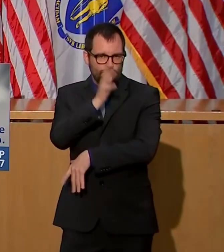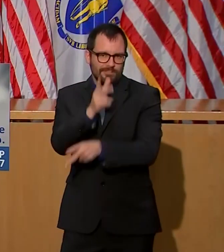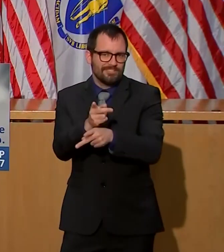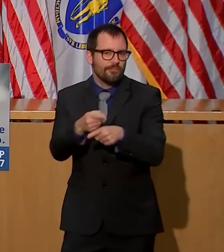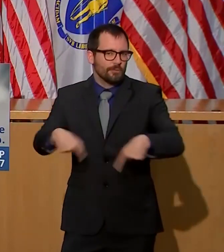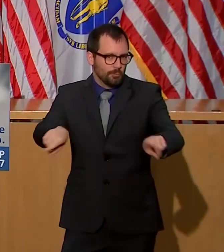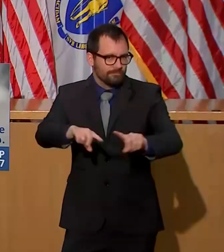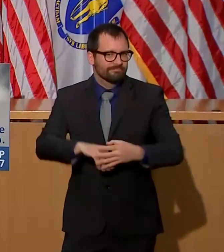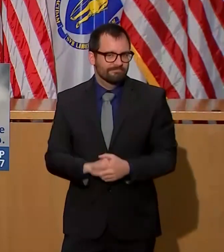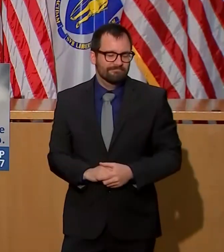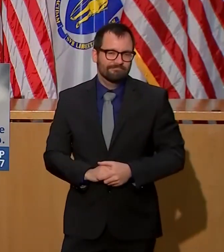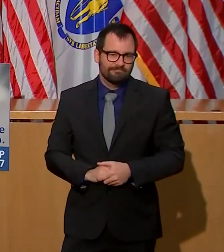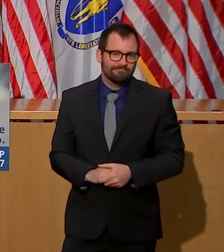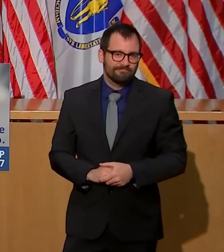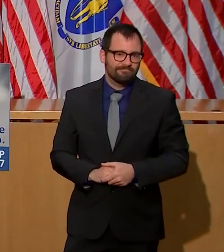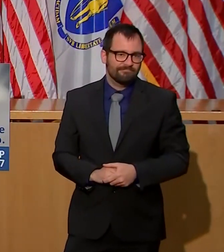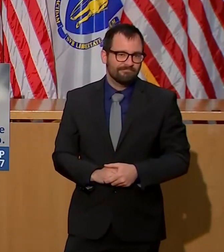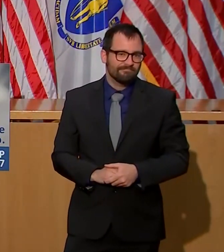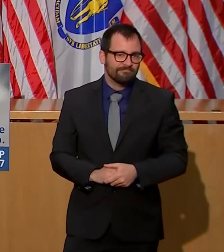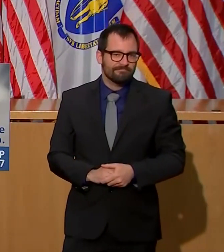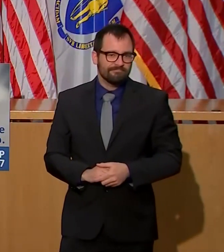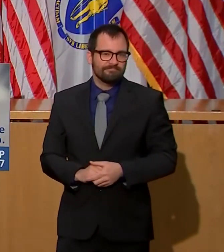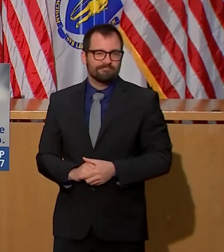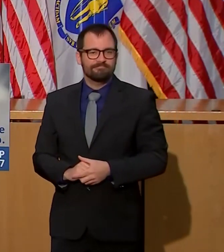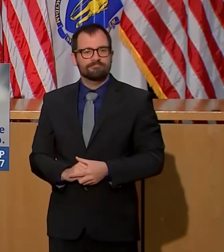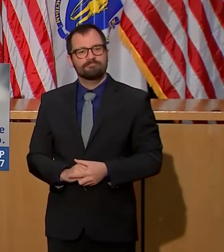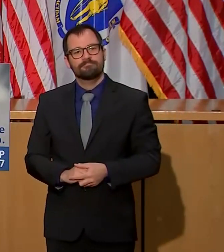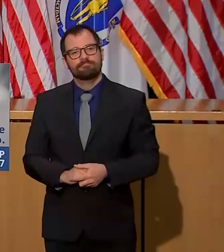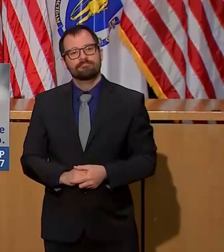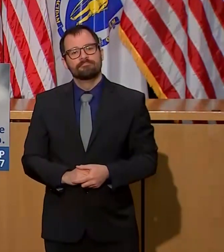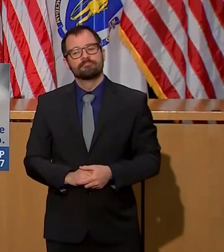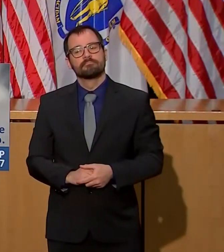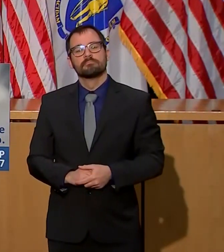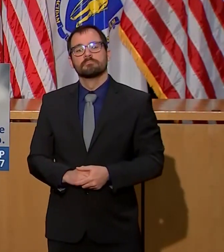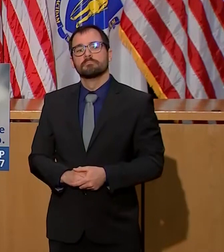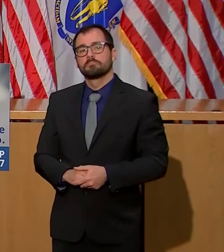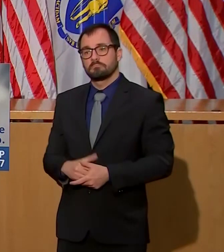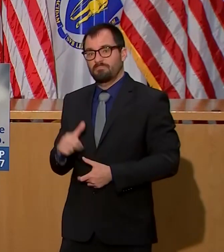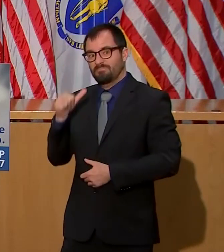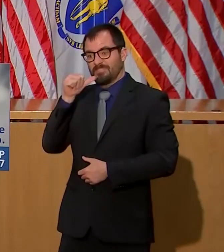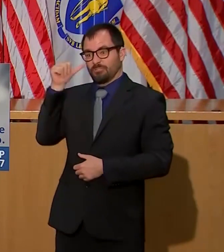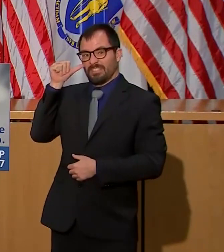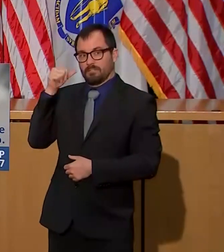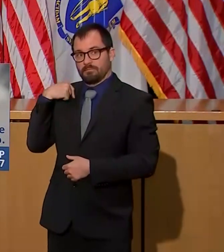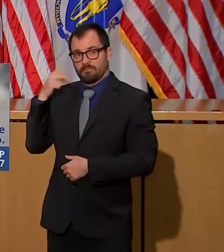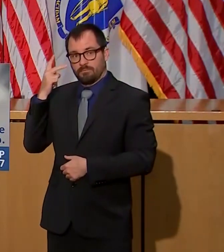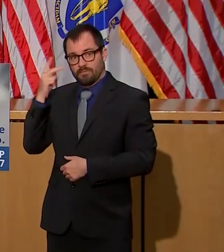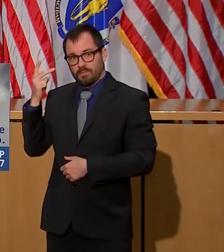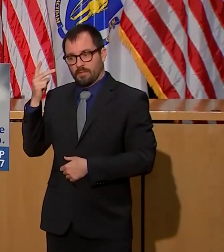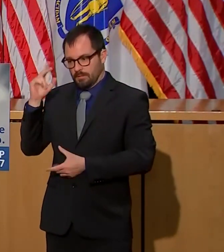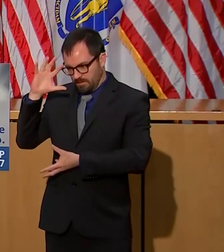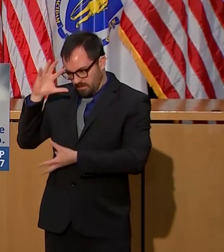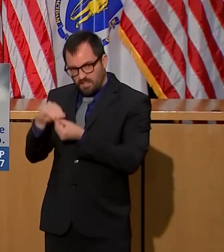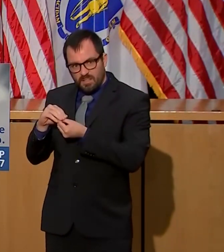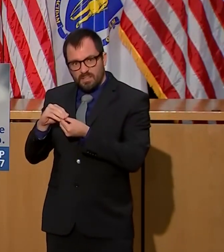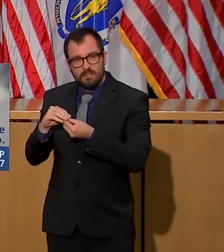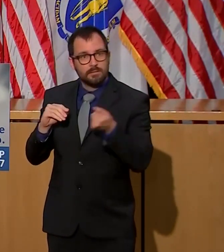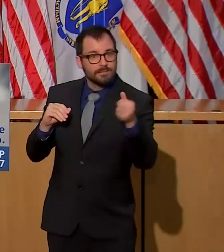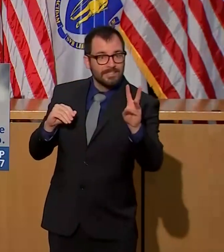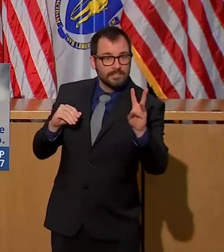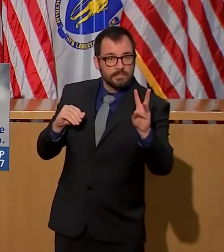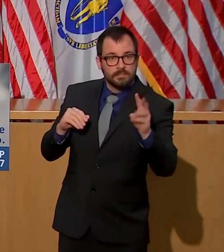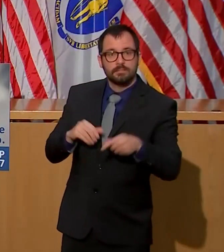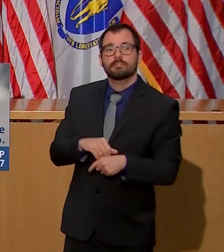we've delivered over six and a half million pieces of PPE, which includes masks, gloves, gowns, and ventilators